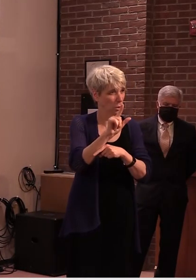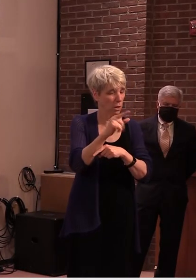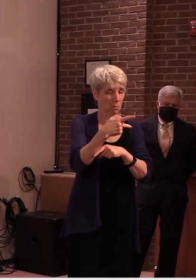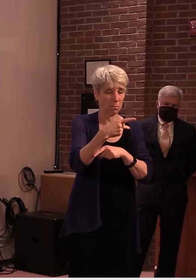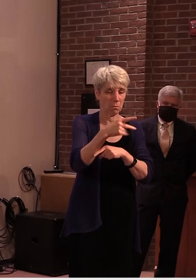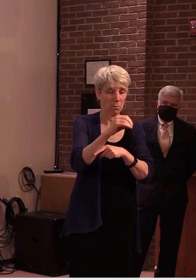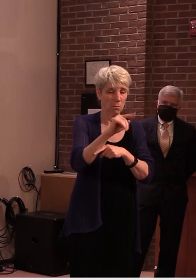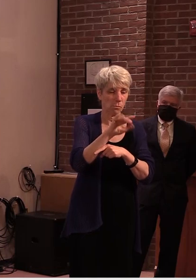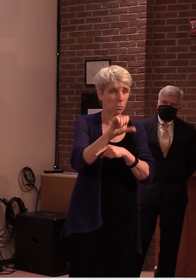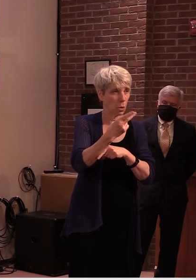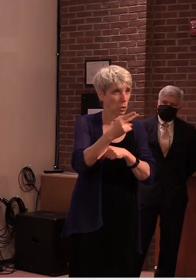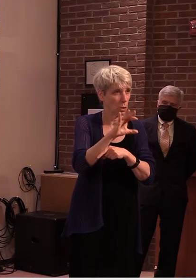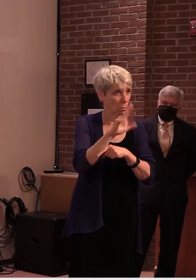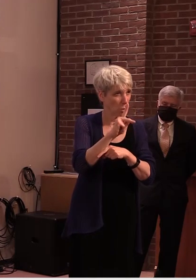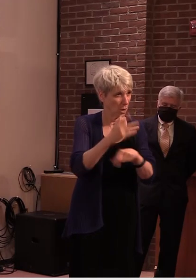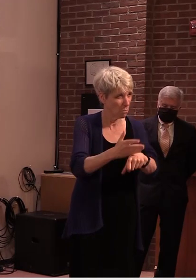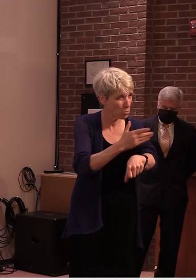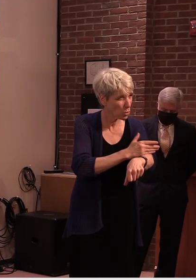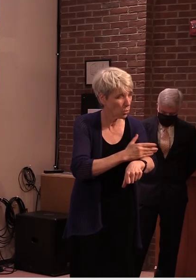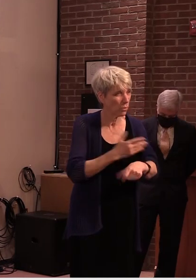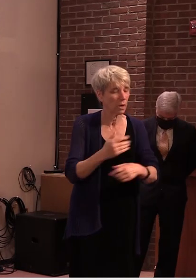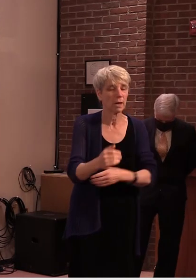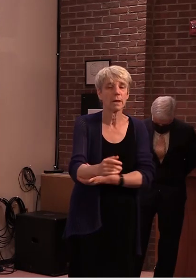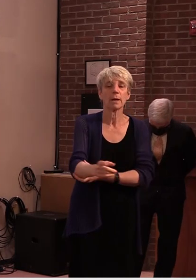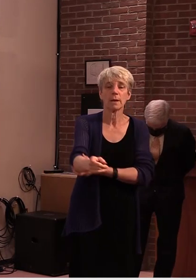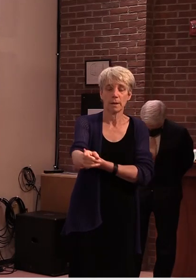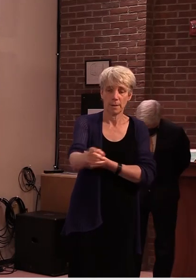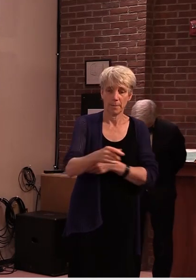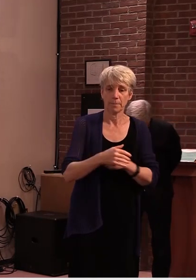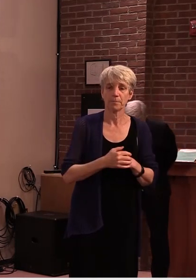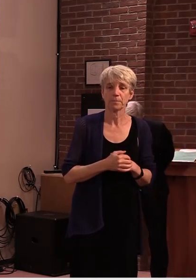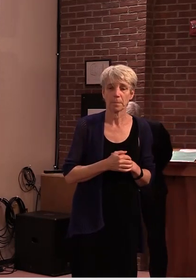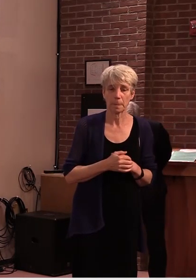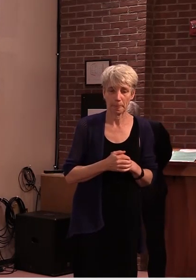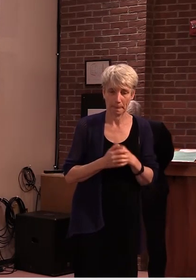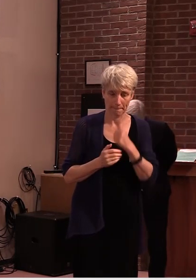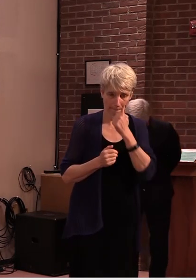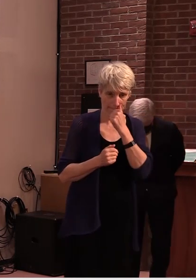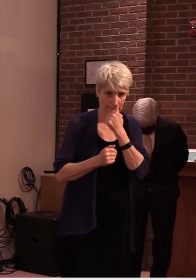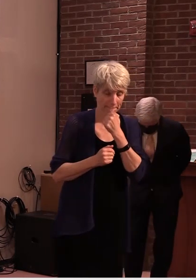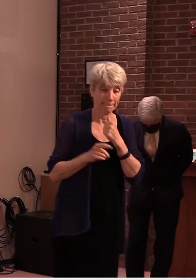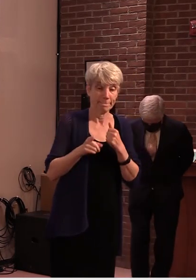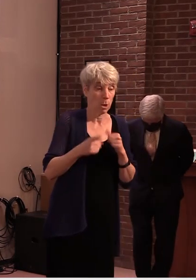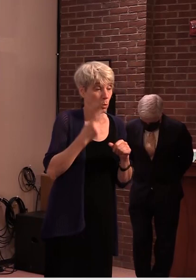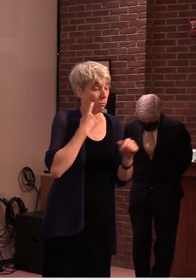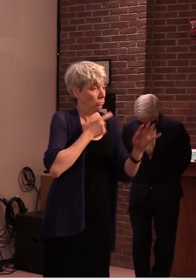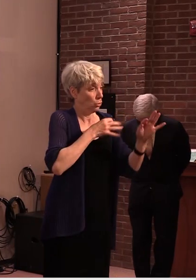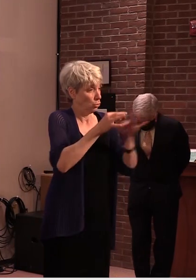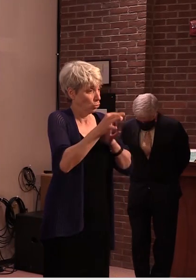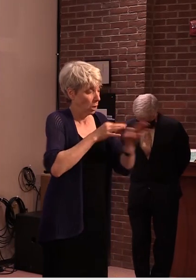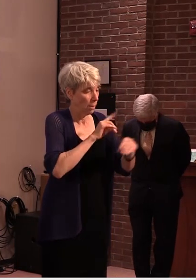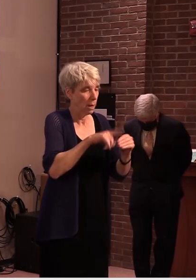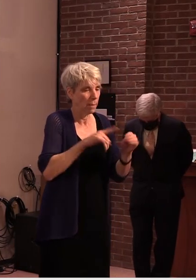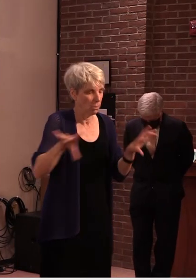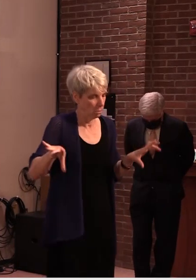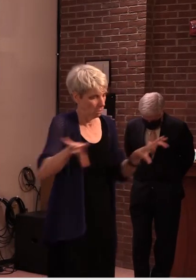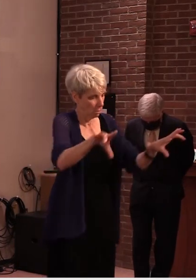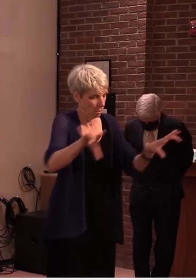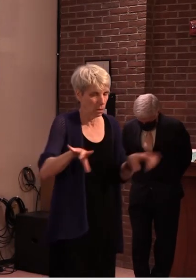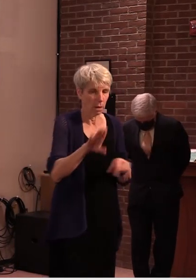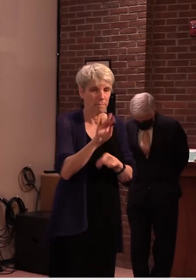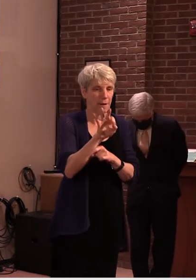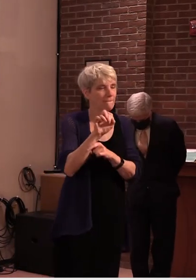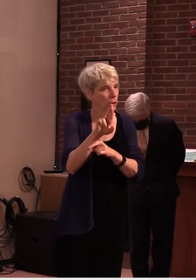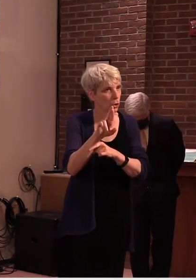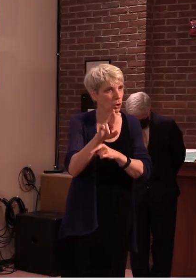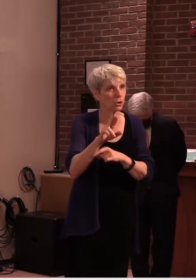here the types of um practices the field safe practices that you're describing are depending on the